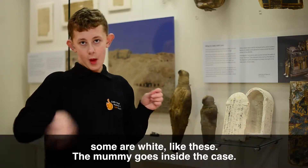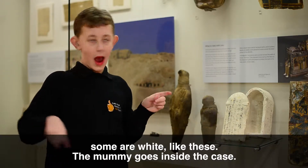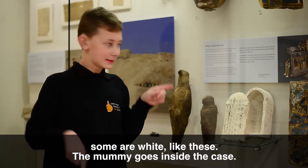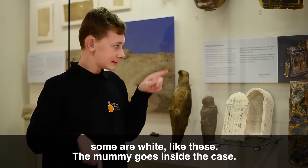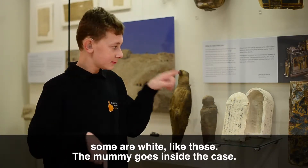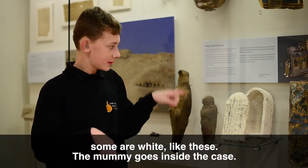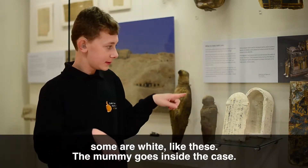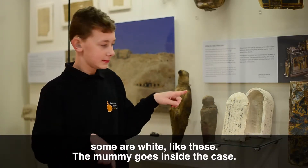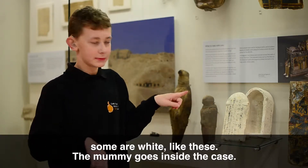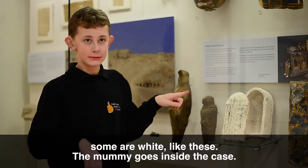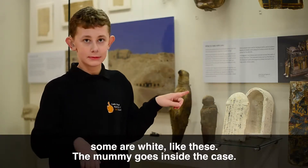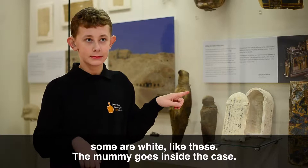goes inside the case.